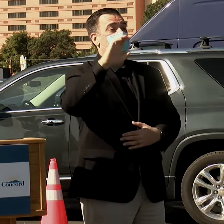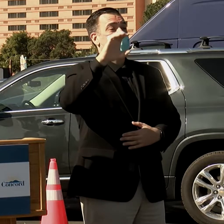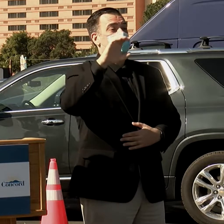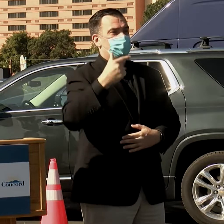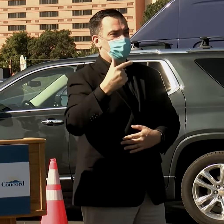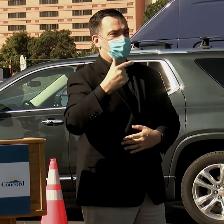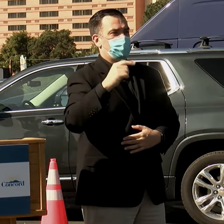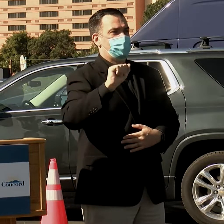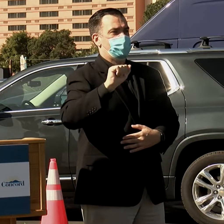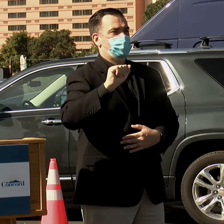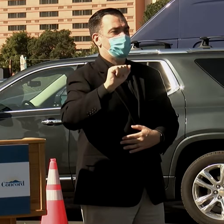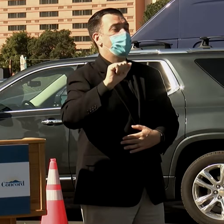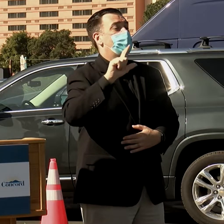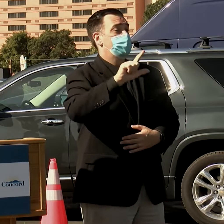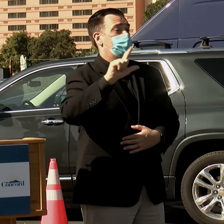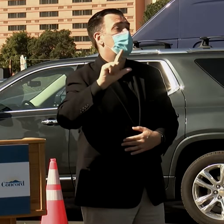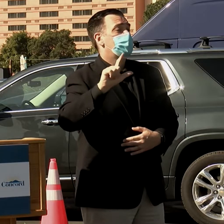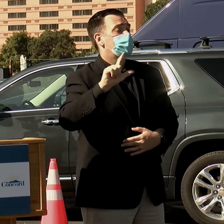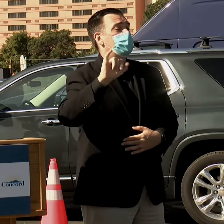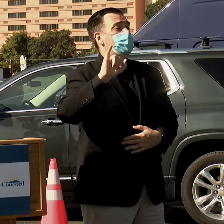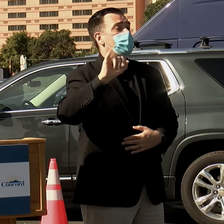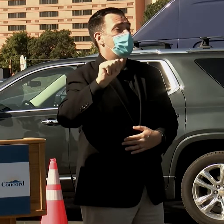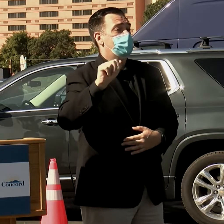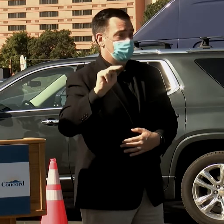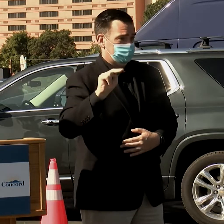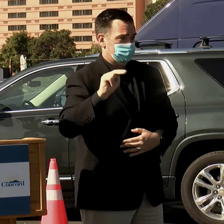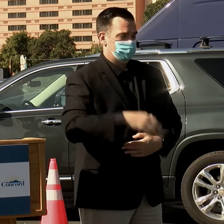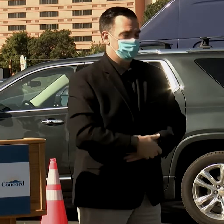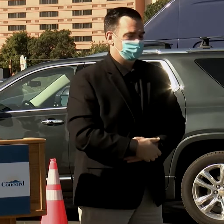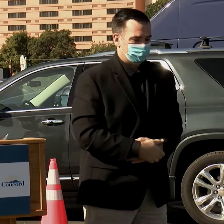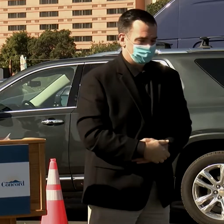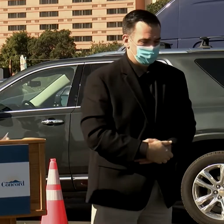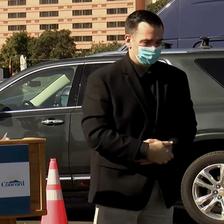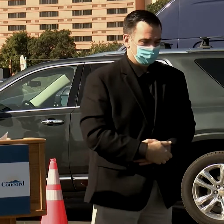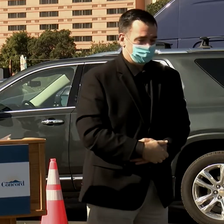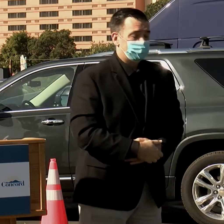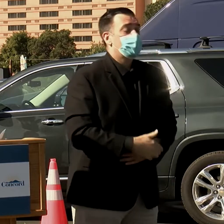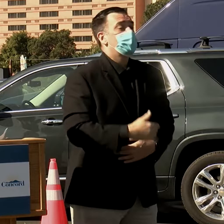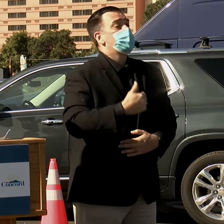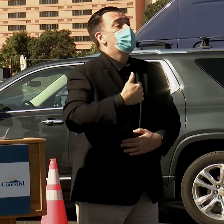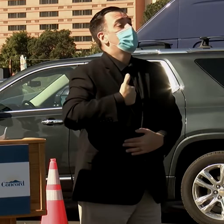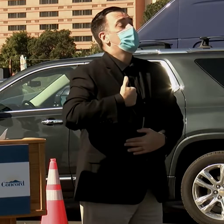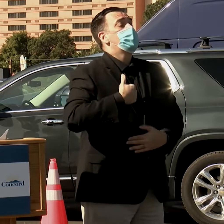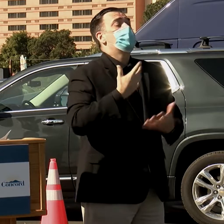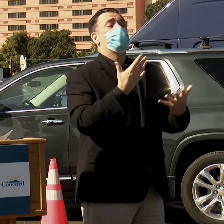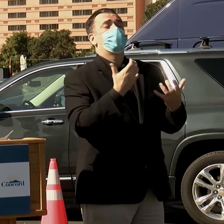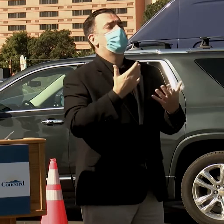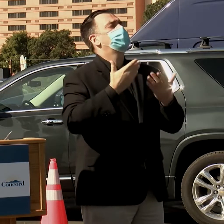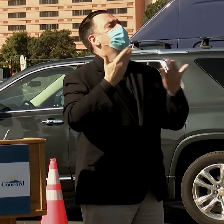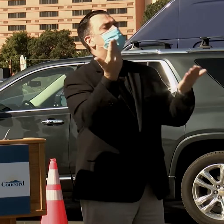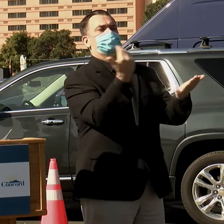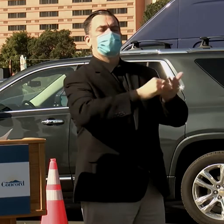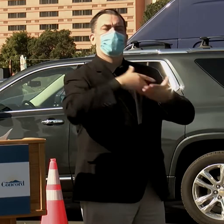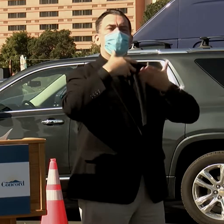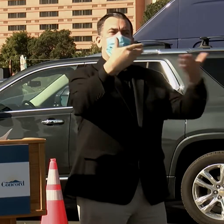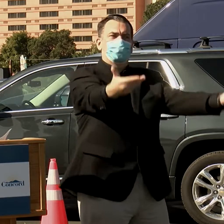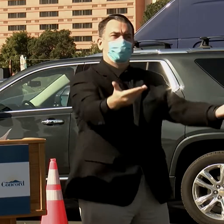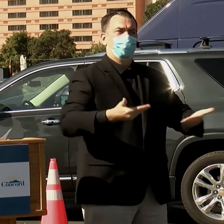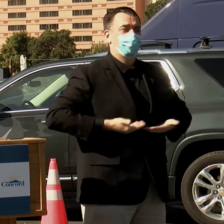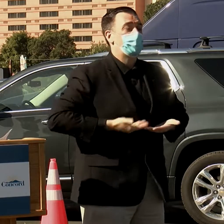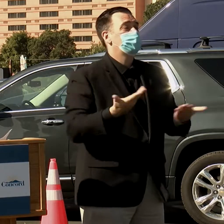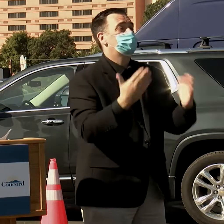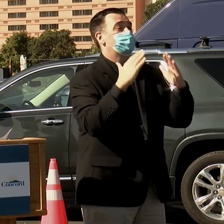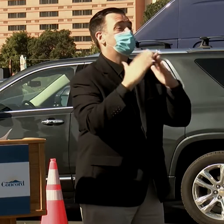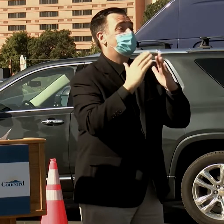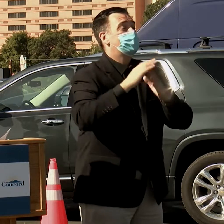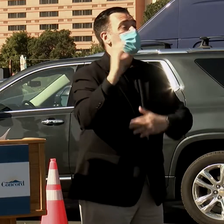-G-A-L-L-I-A-N. And I would like to, again, welcome everyone to the City of